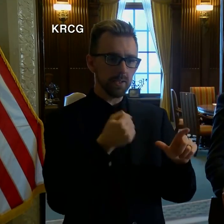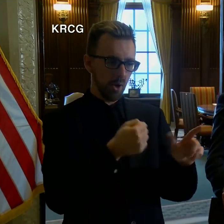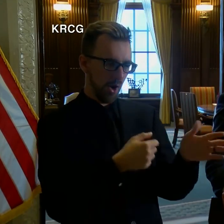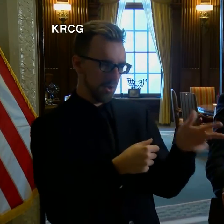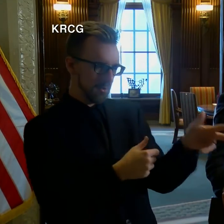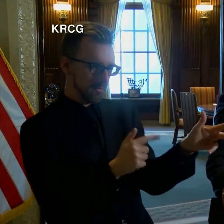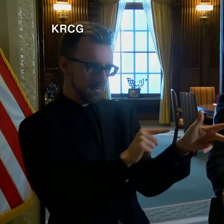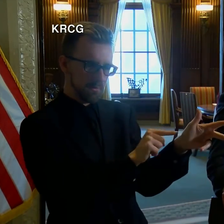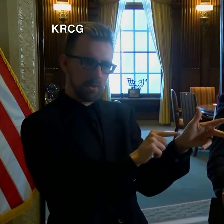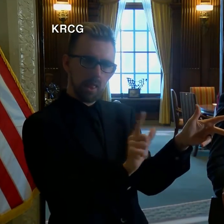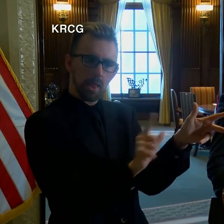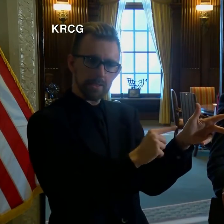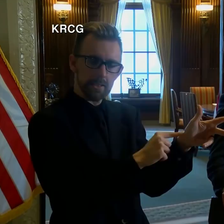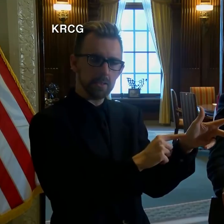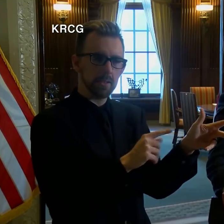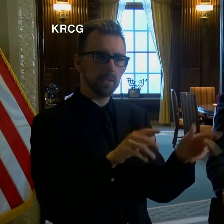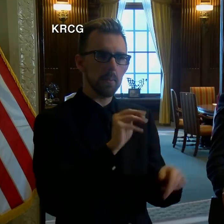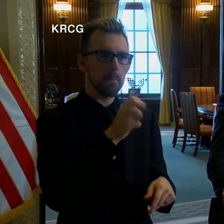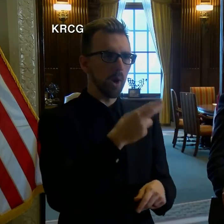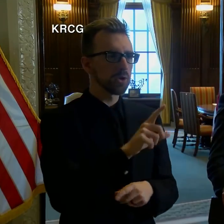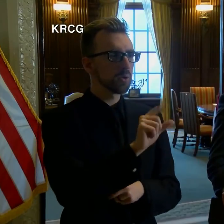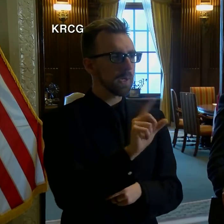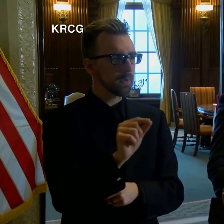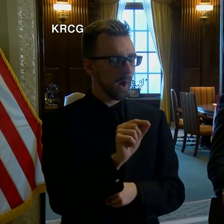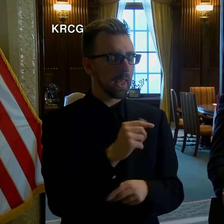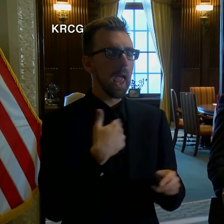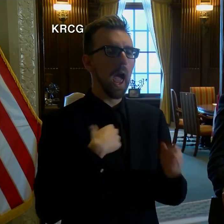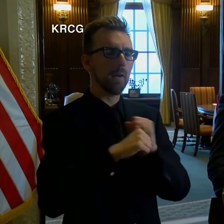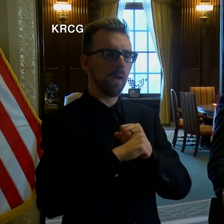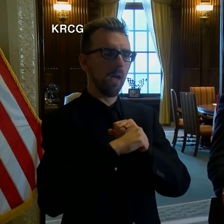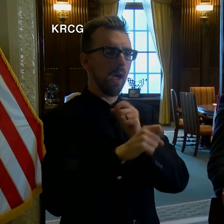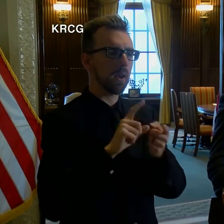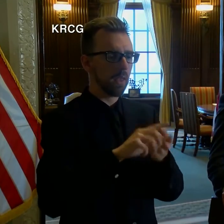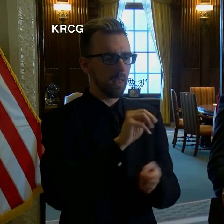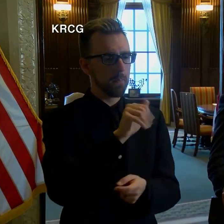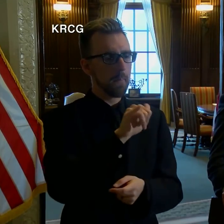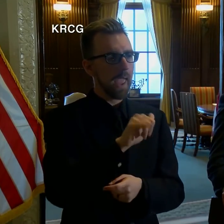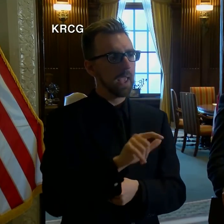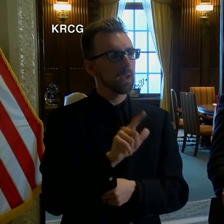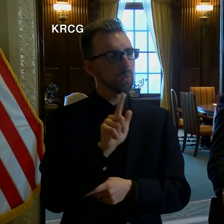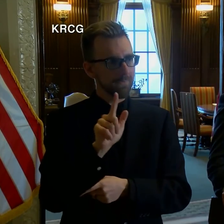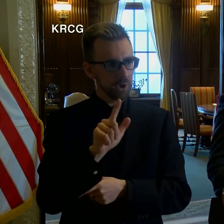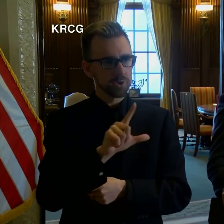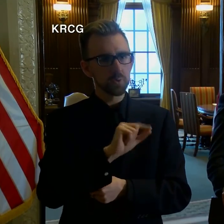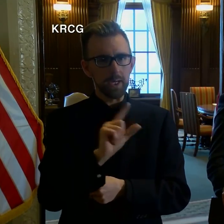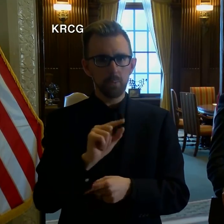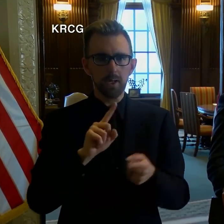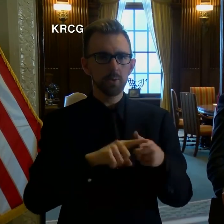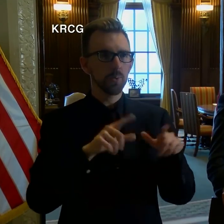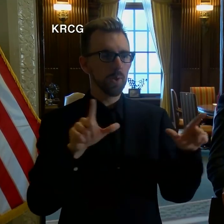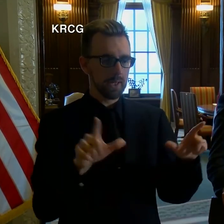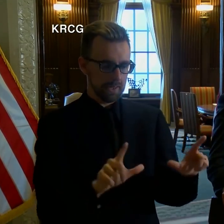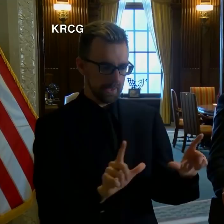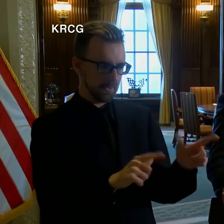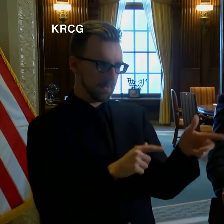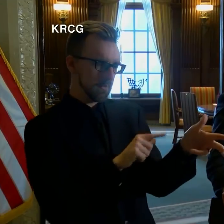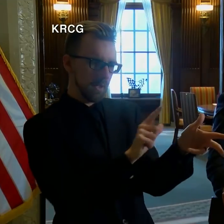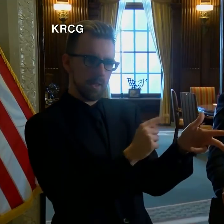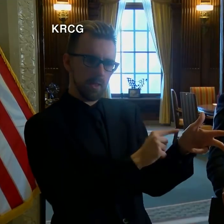this month in March of 2020 will have until May 31st of 2020 to renew their license plates.